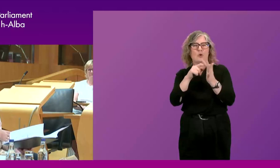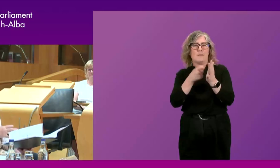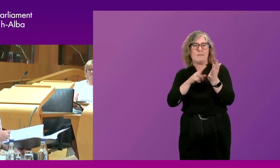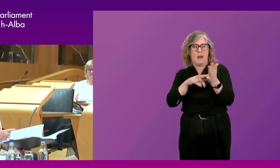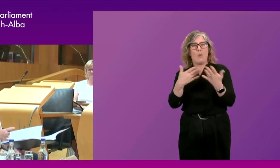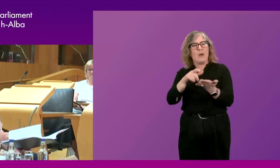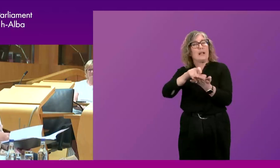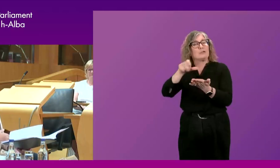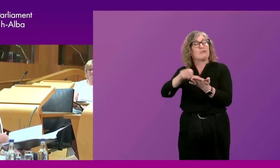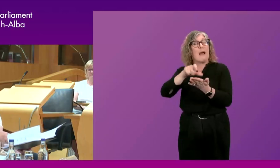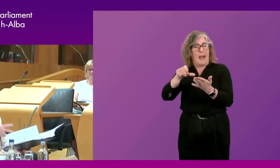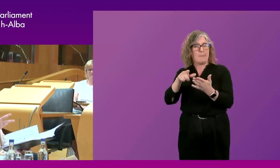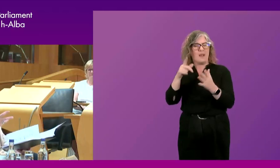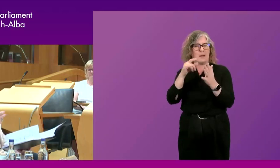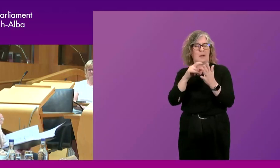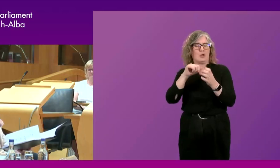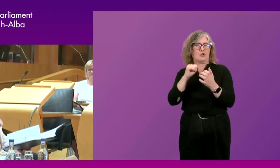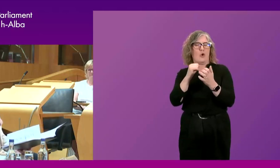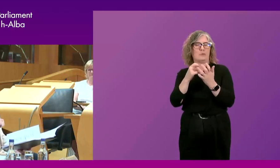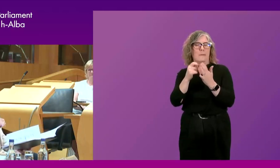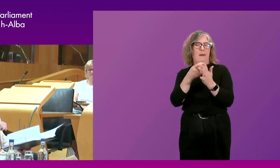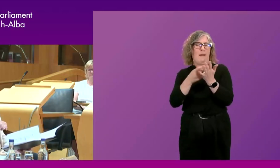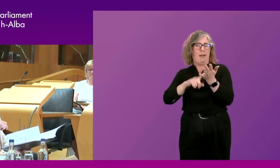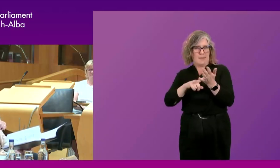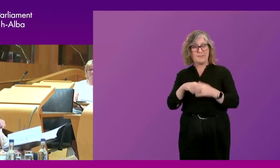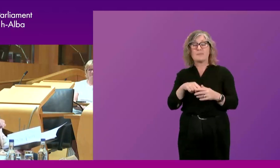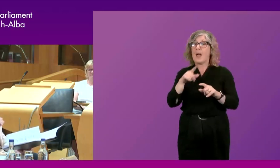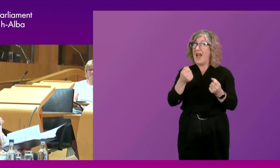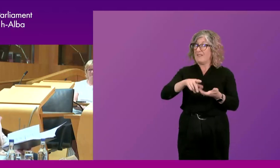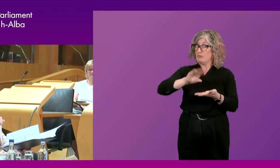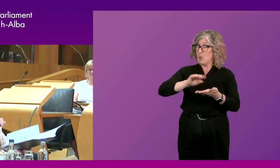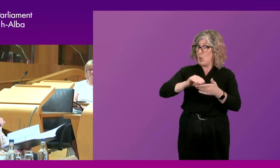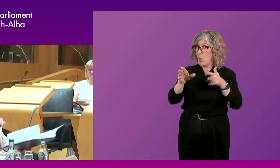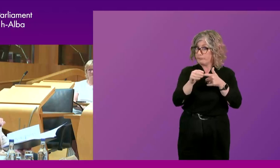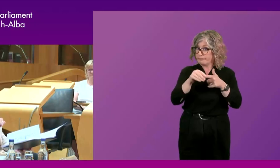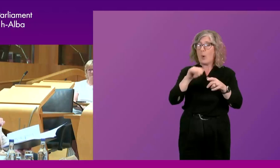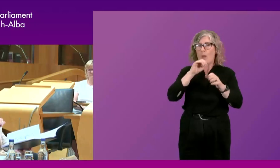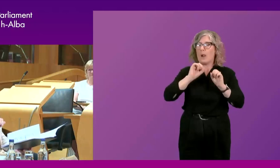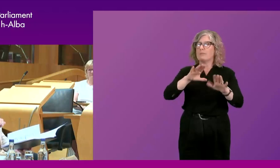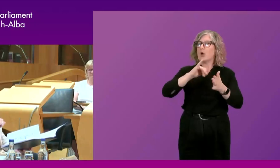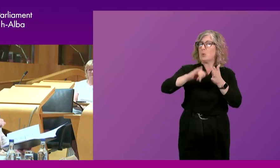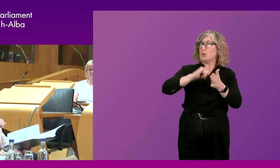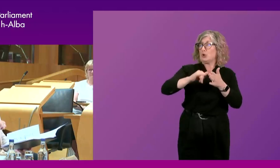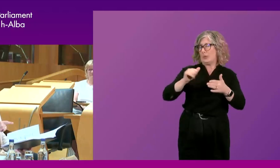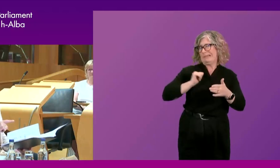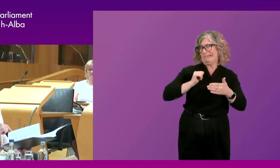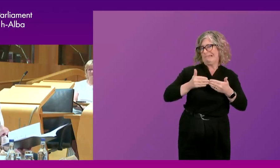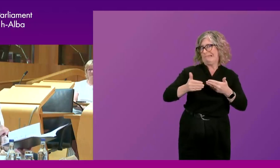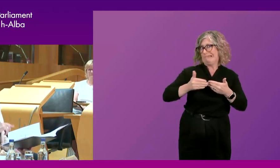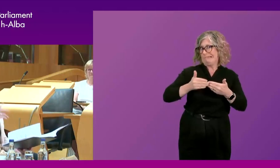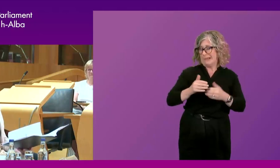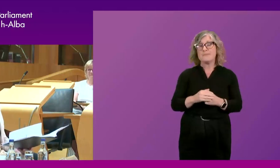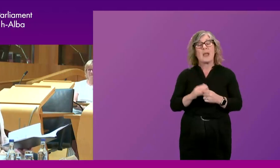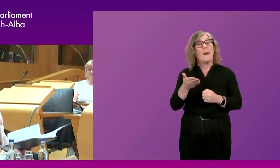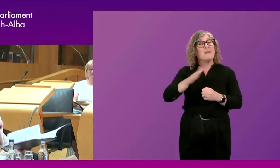the event is being recorded and it will be available on the Scottish Parliament's YouTube channel in the coming weeks. And